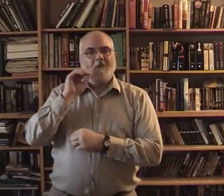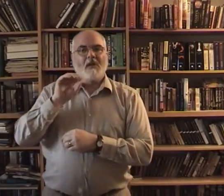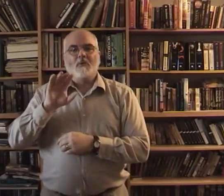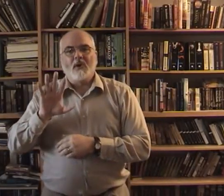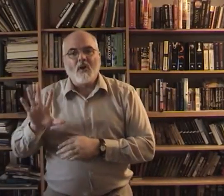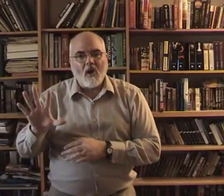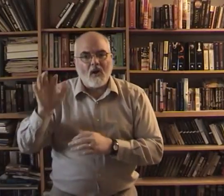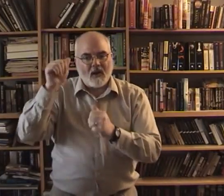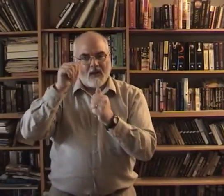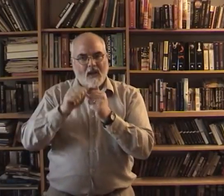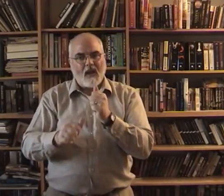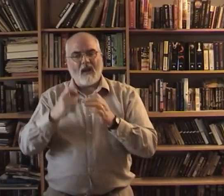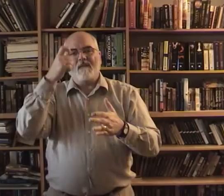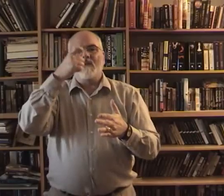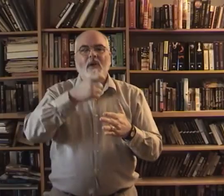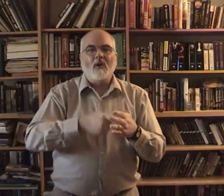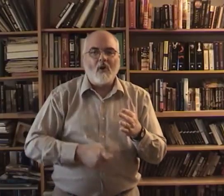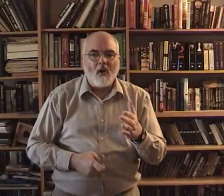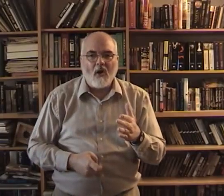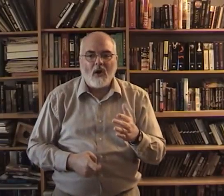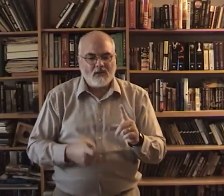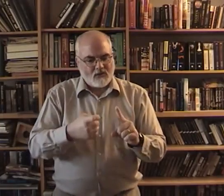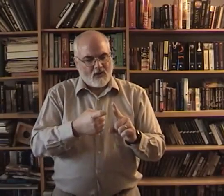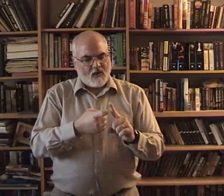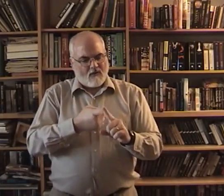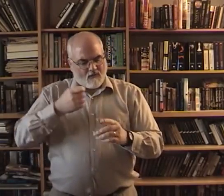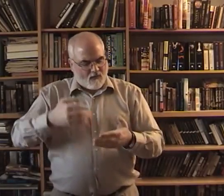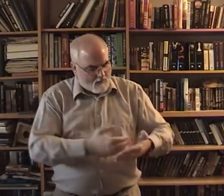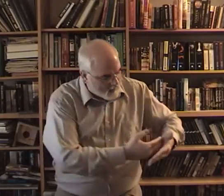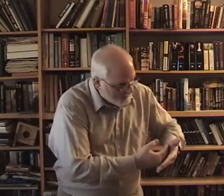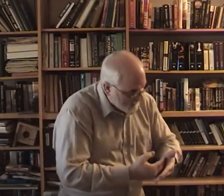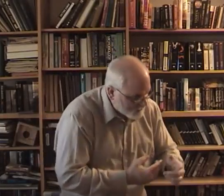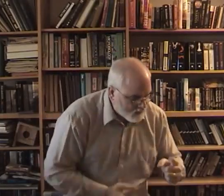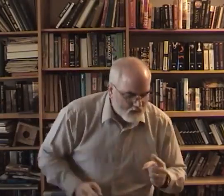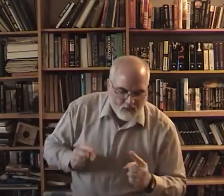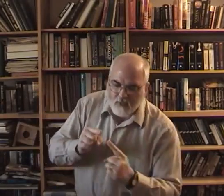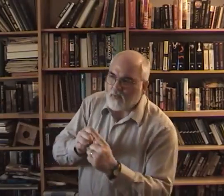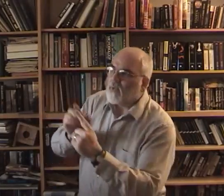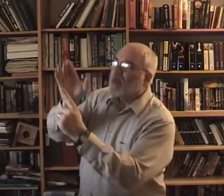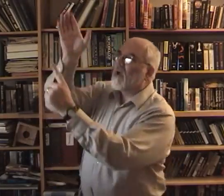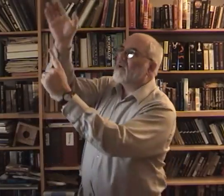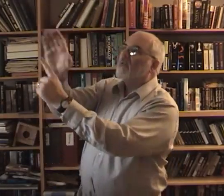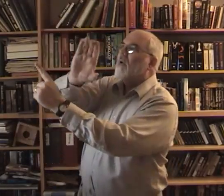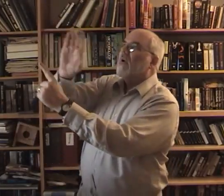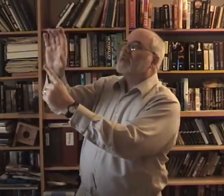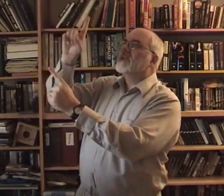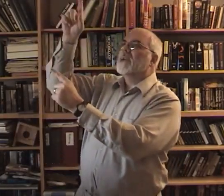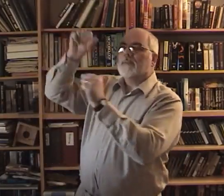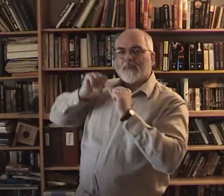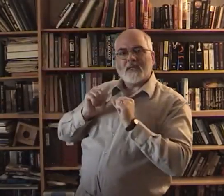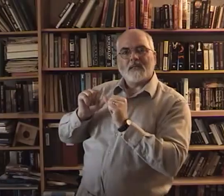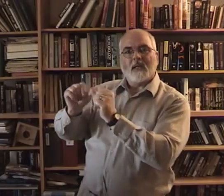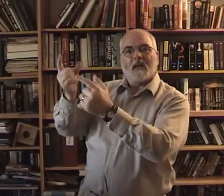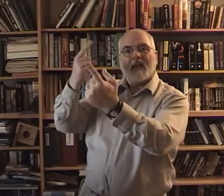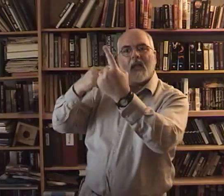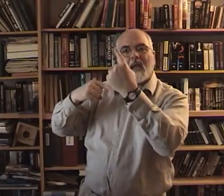disregarding every cause from the manger to the cross he still came